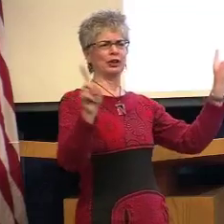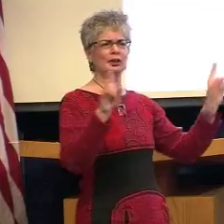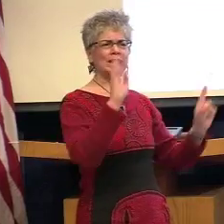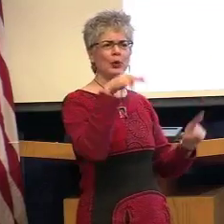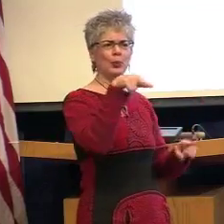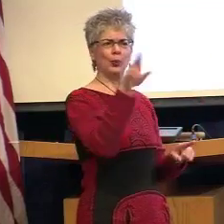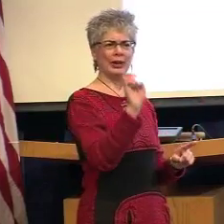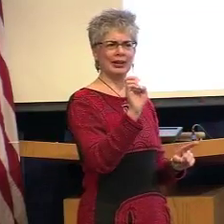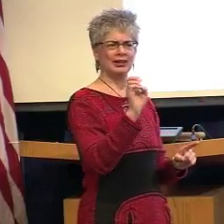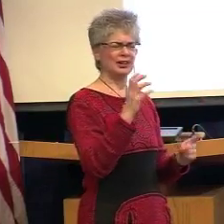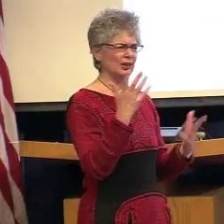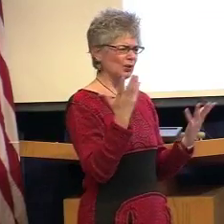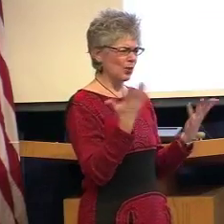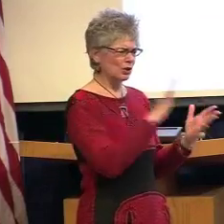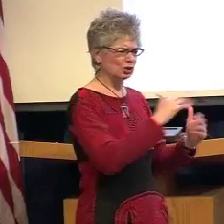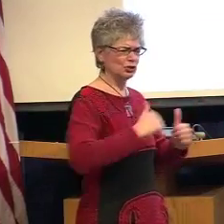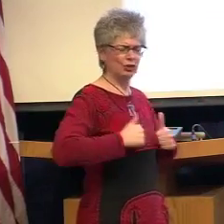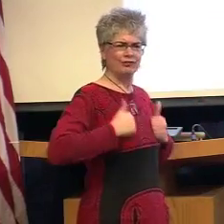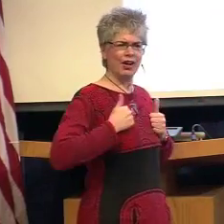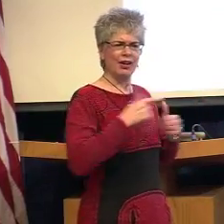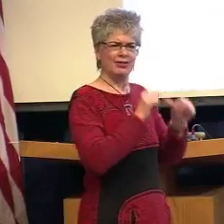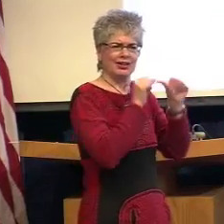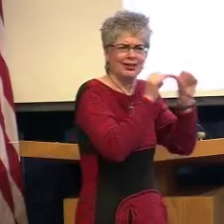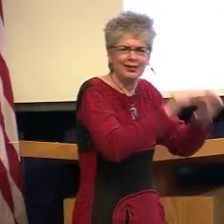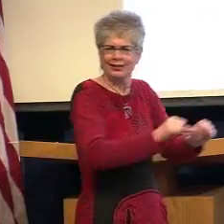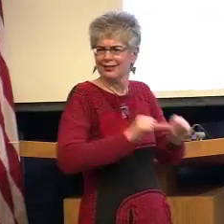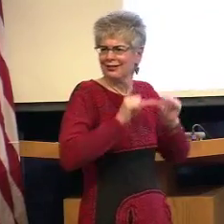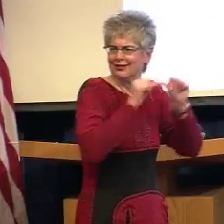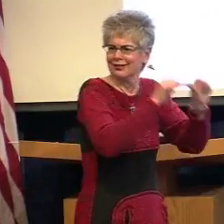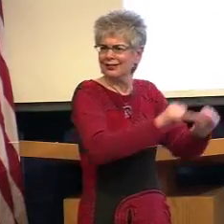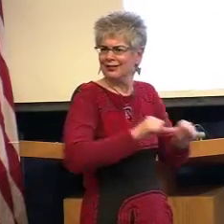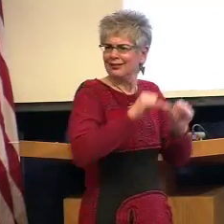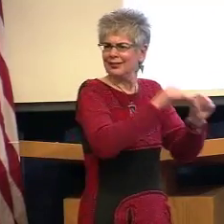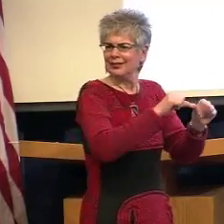for over a hundred years. And it's very different from ASL.